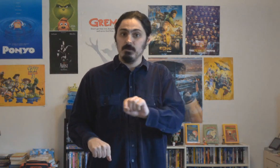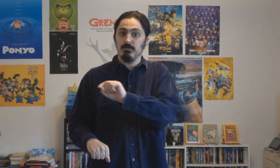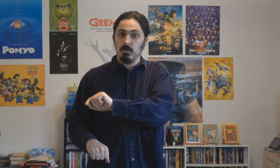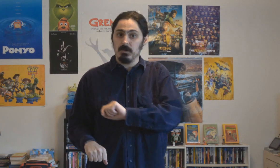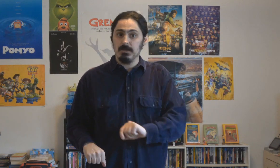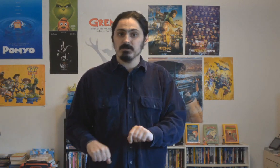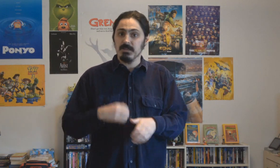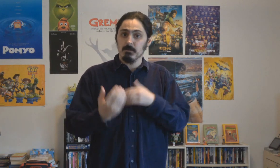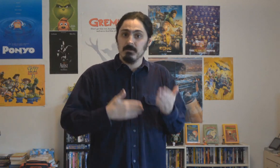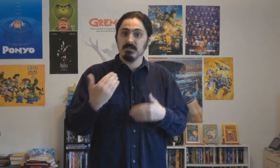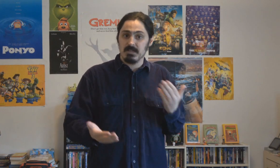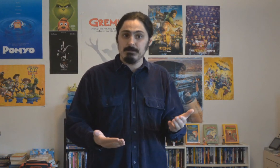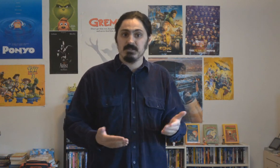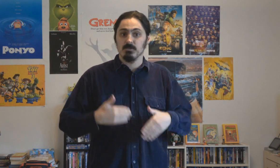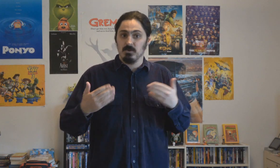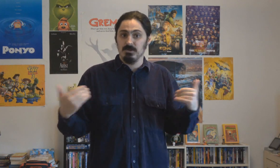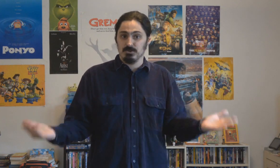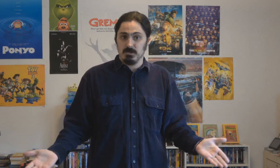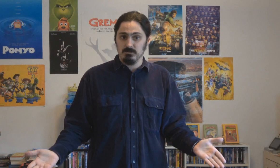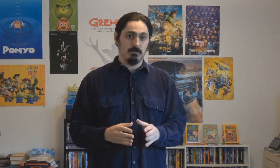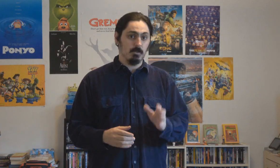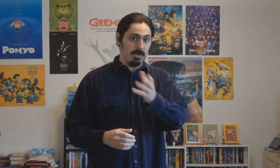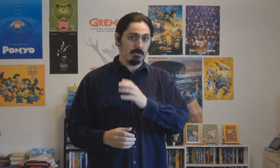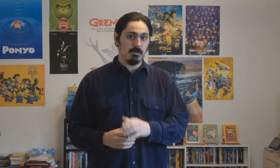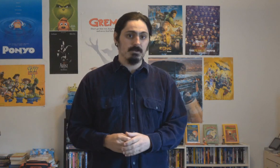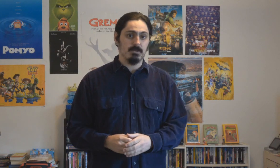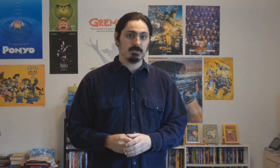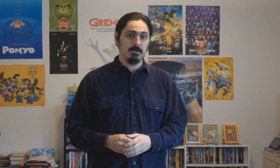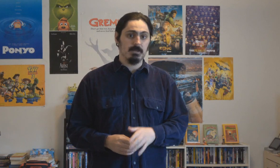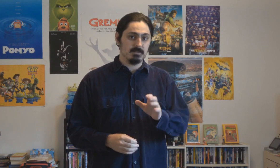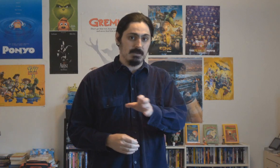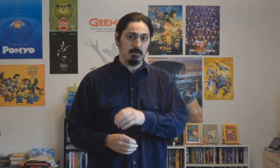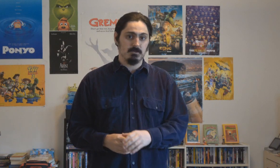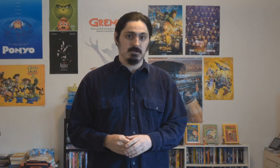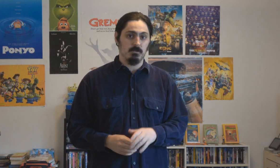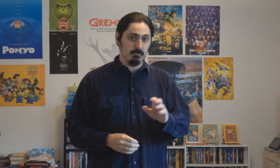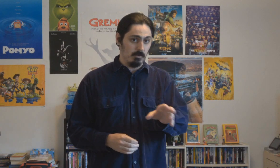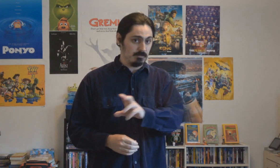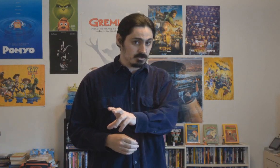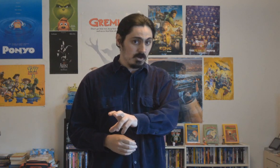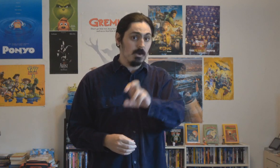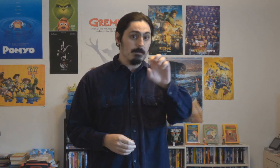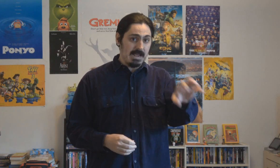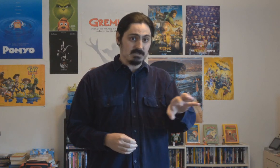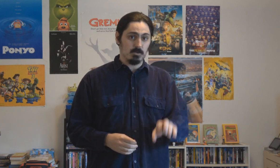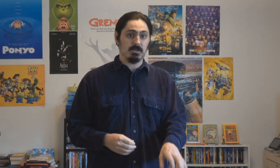few funny one-liners, and even a bit of the slapstick resulted in chuckles. The writer credited on the screenplay is Dan Beretson, who never wrote for the show, but has worked on